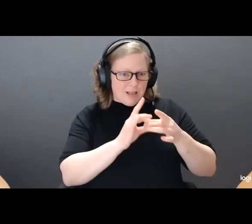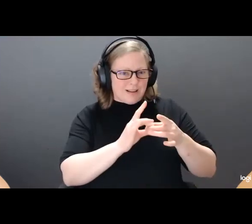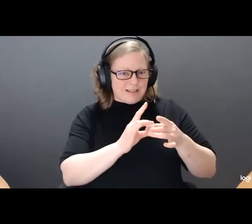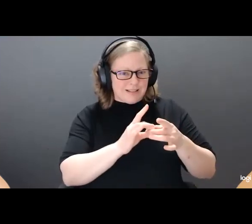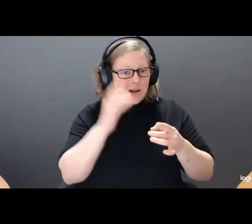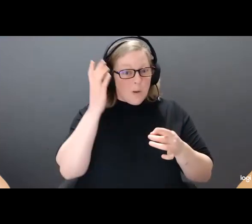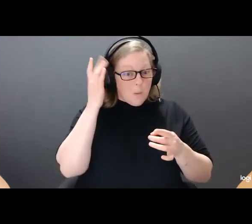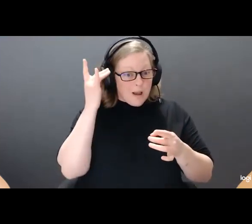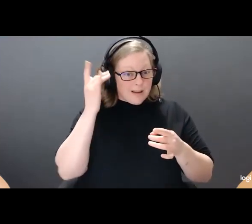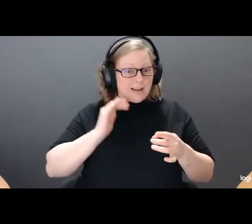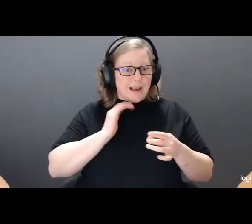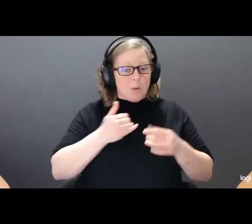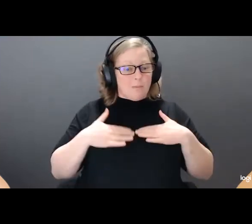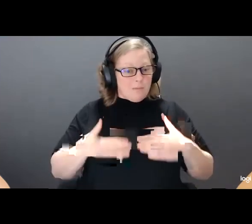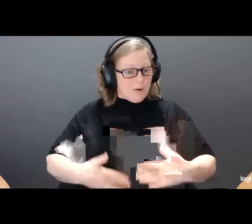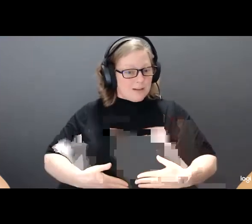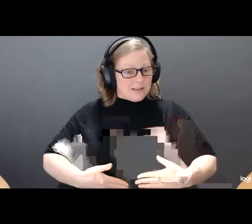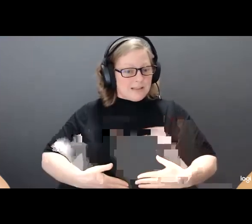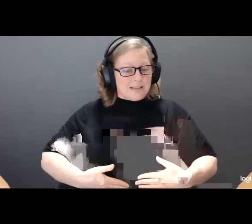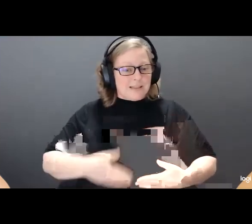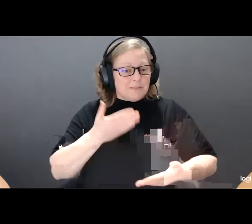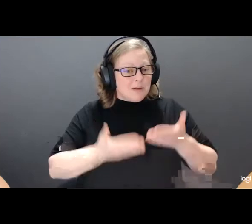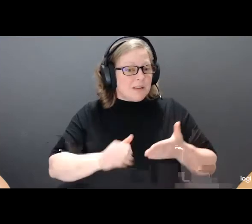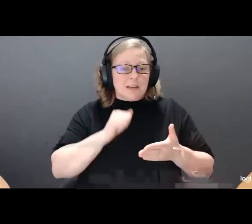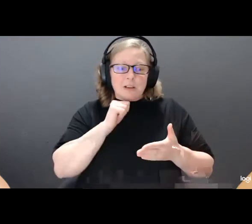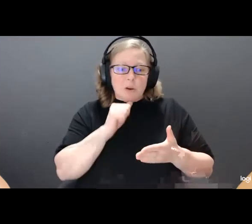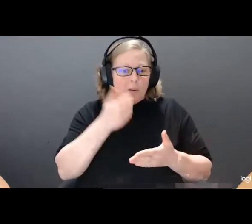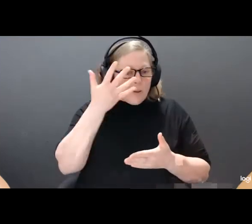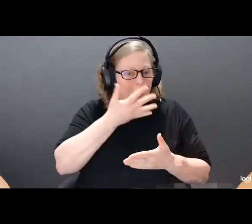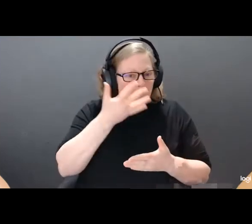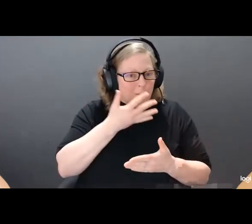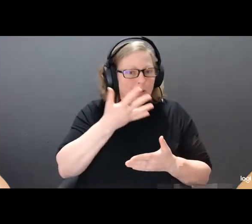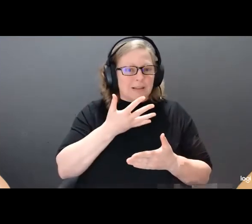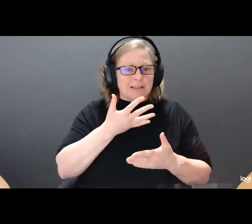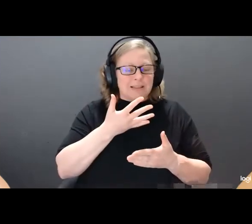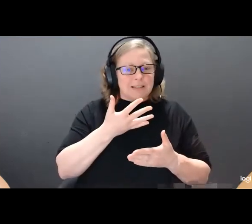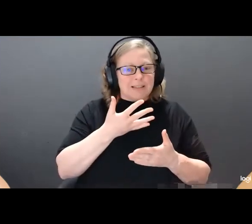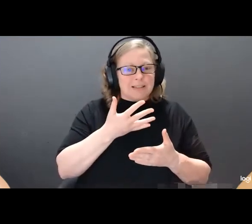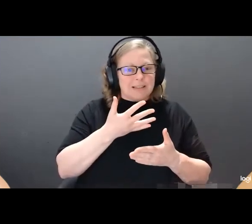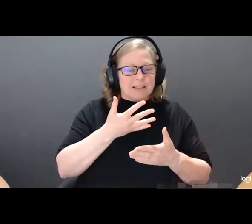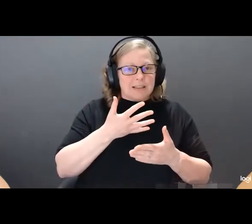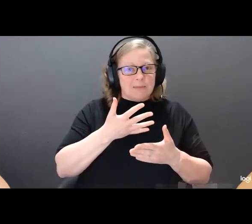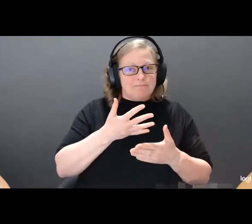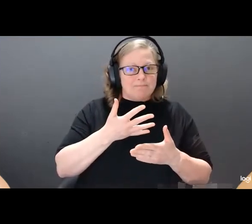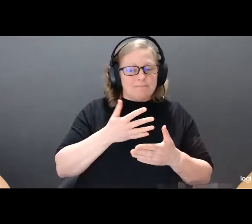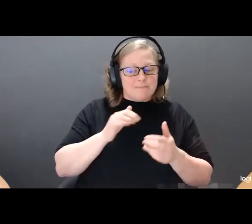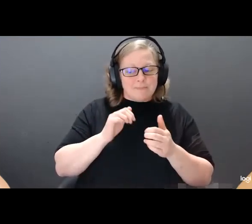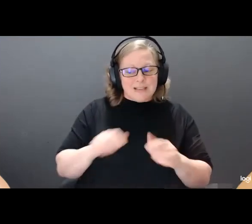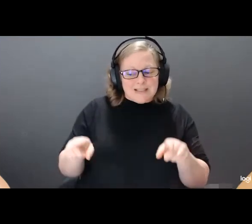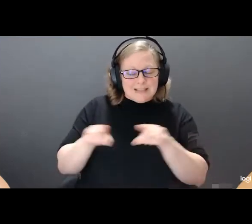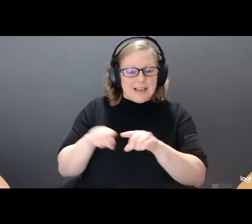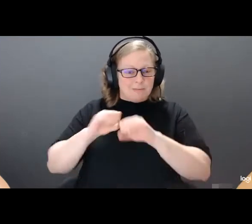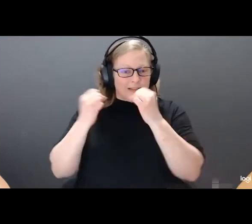look or work the way society expects our bodies to.